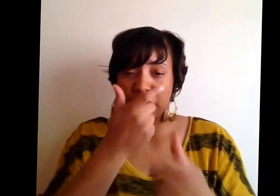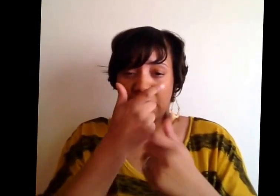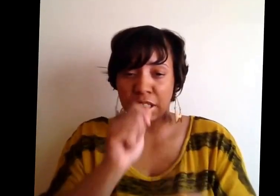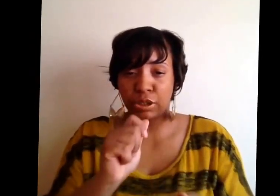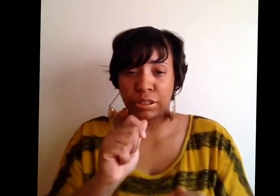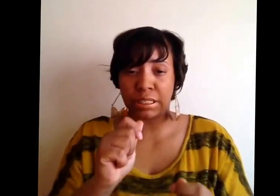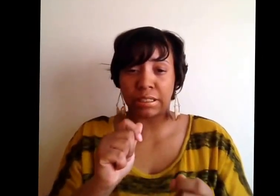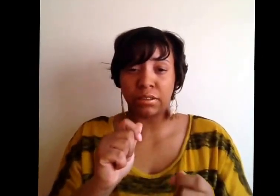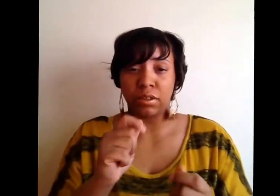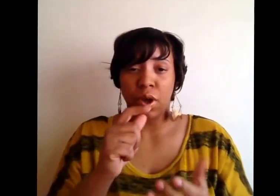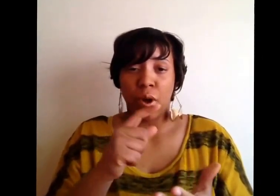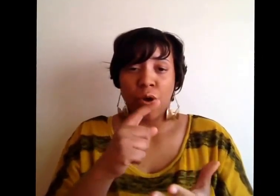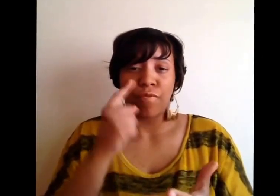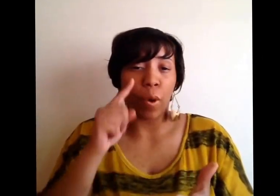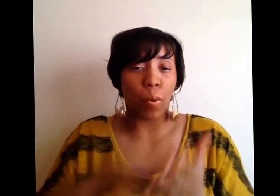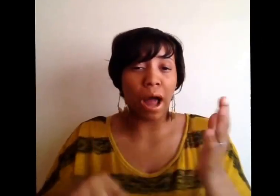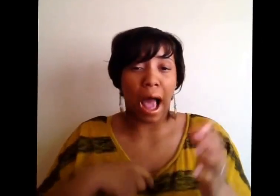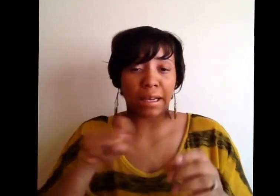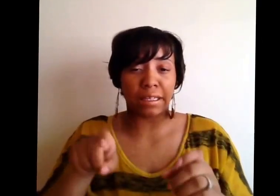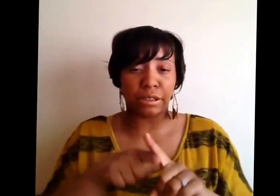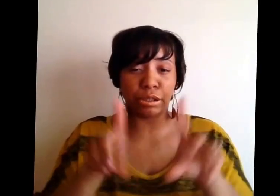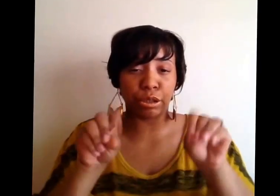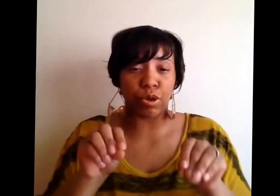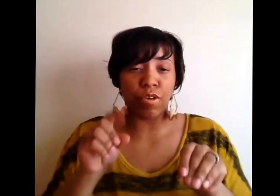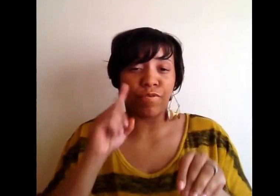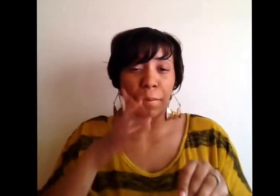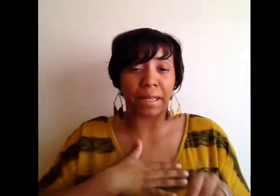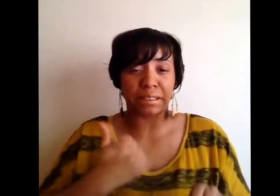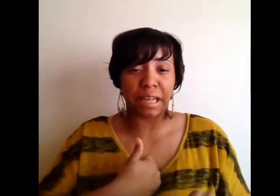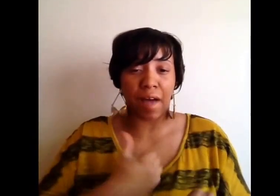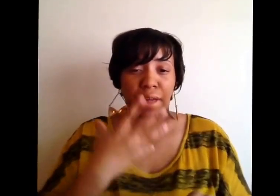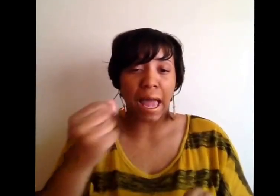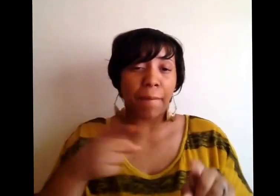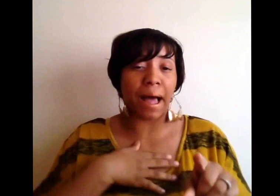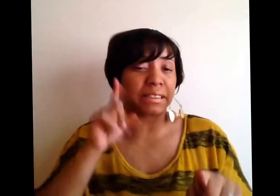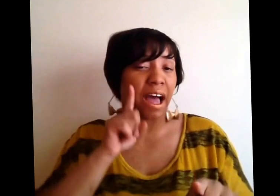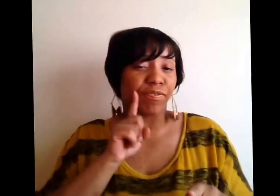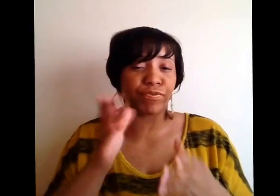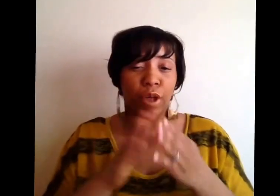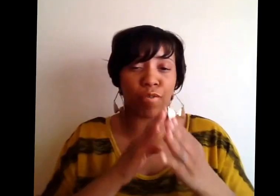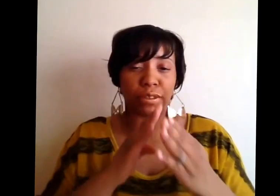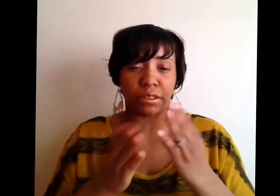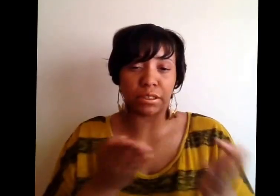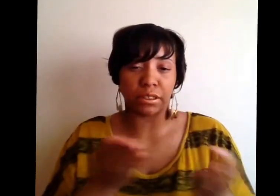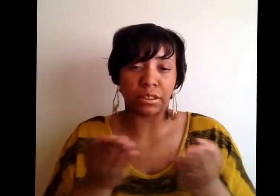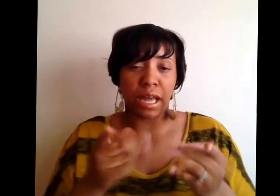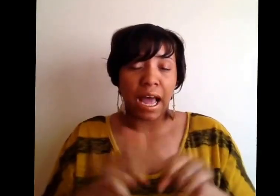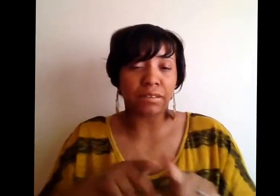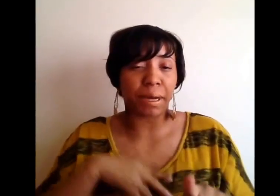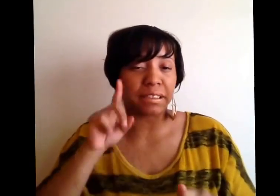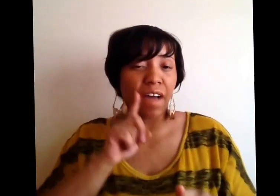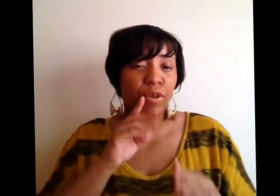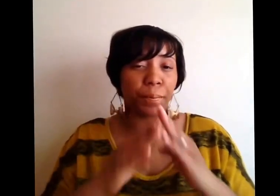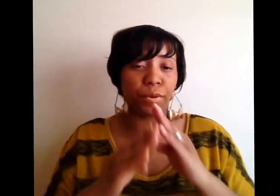interested in what I need to do for myself and my deaf service as my deaf community.